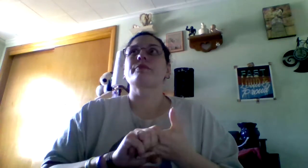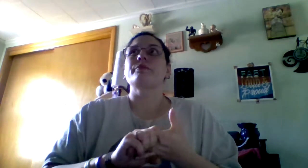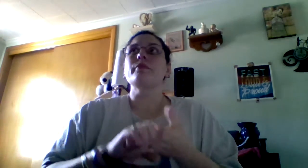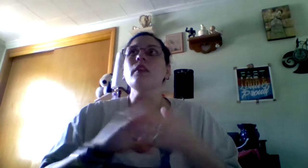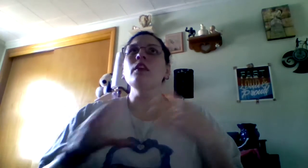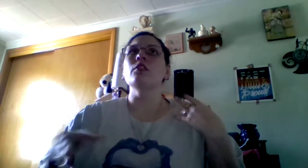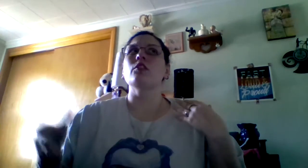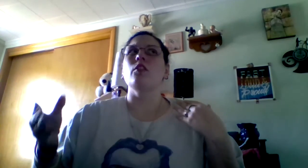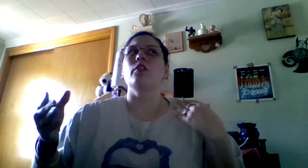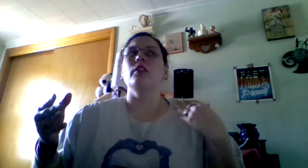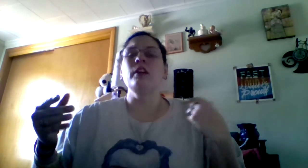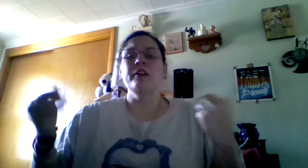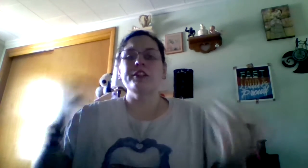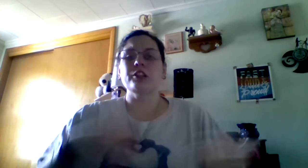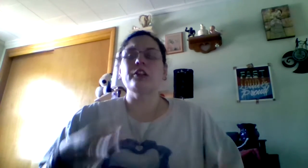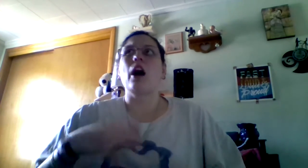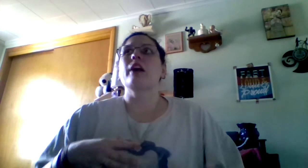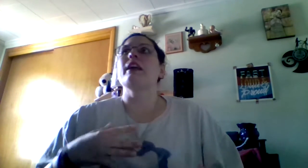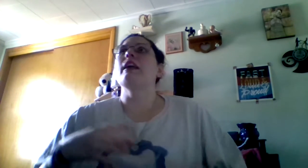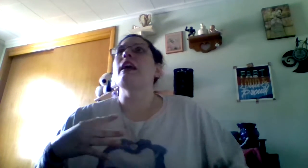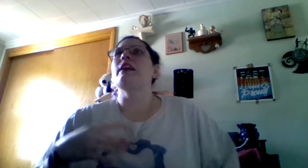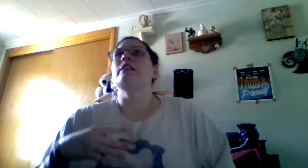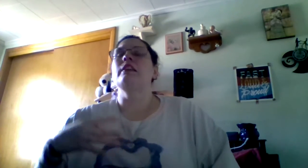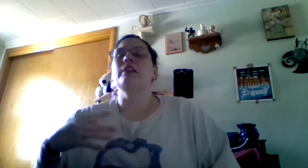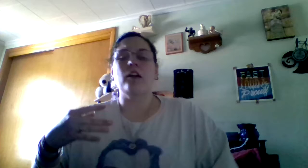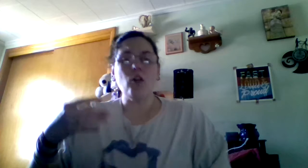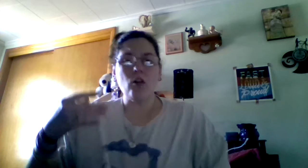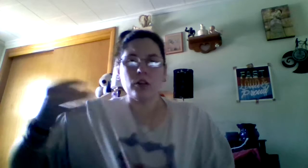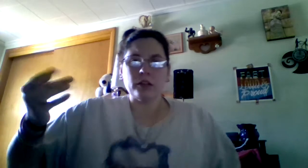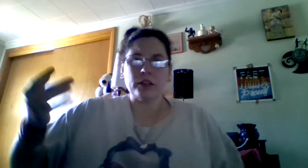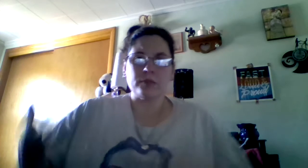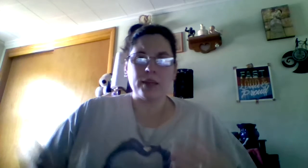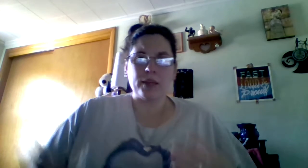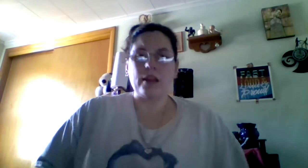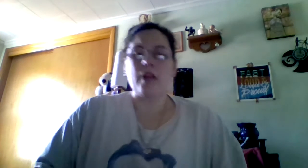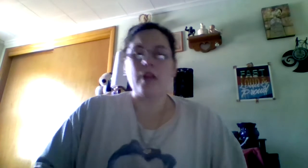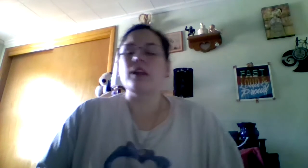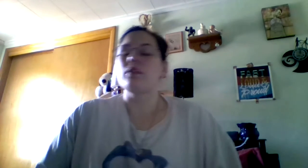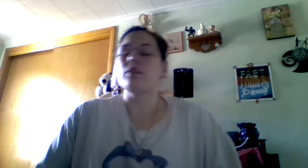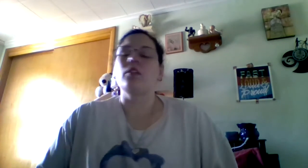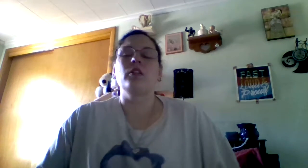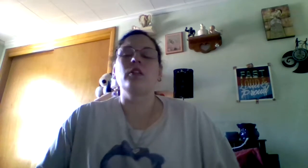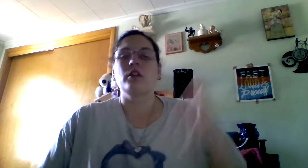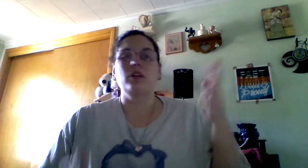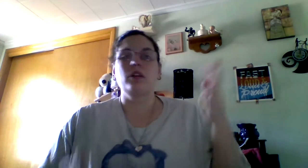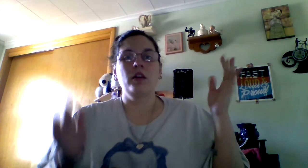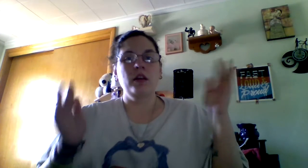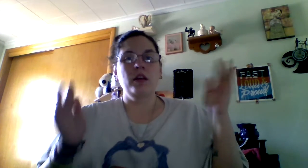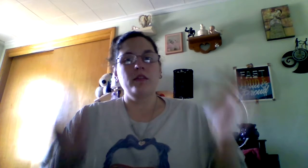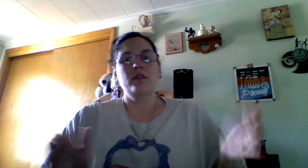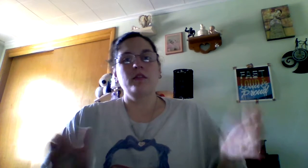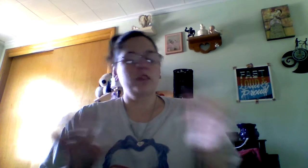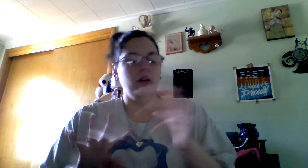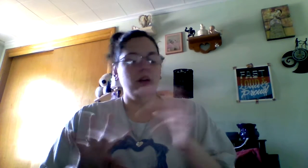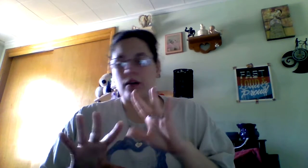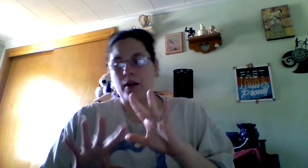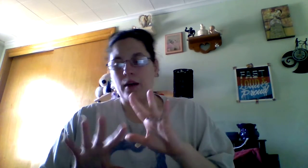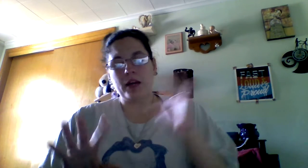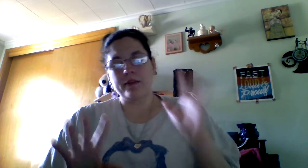Um, so, I started talking, and he's like, oh, it's me. I'm like, no. No, I'm not